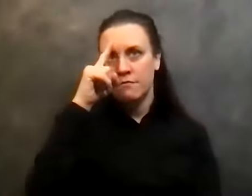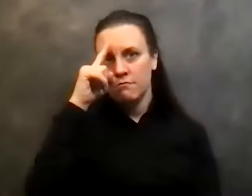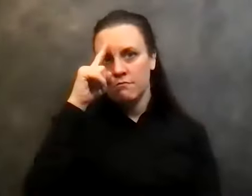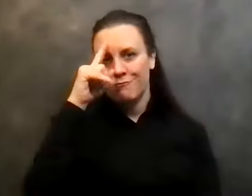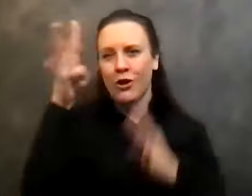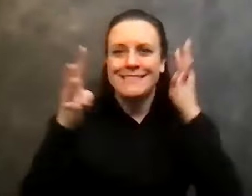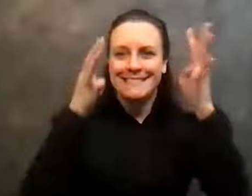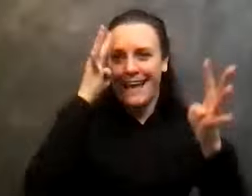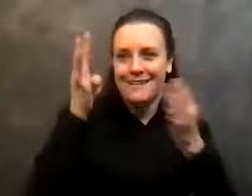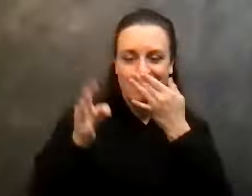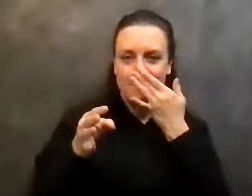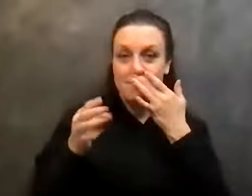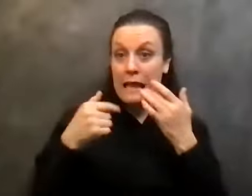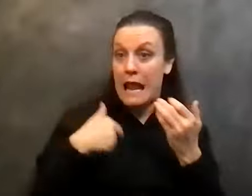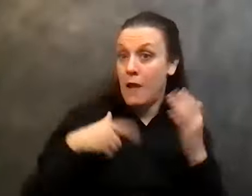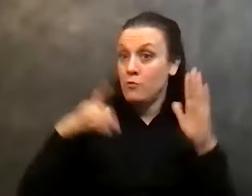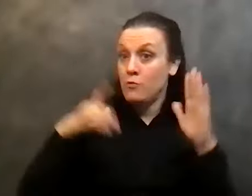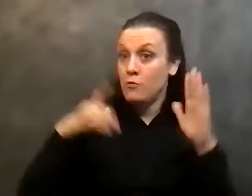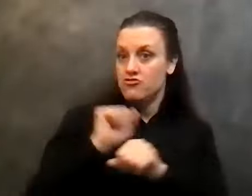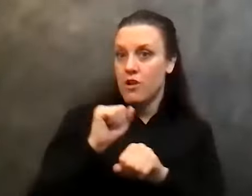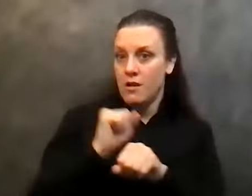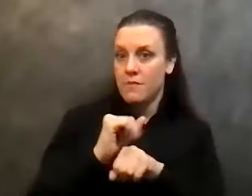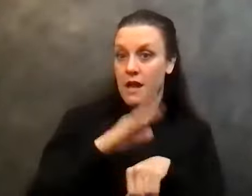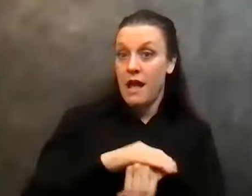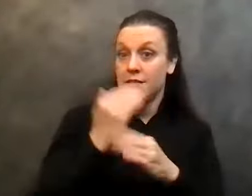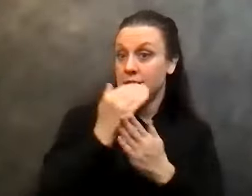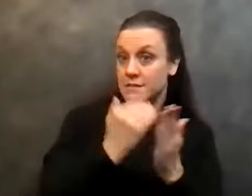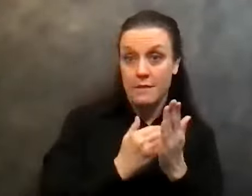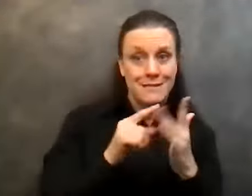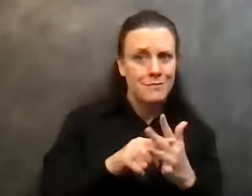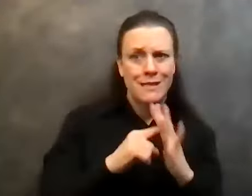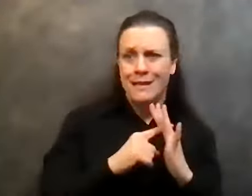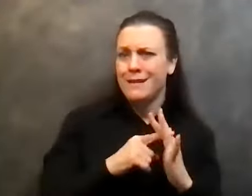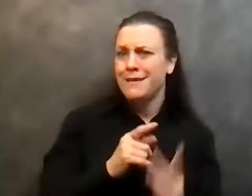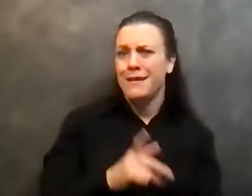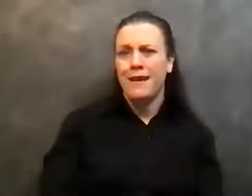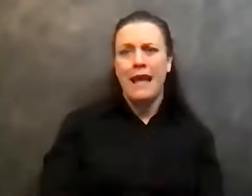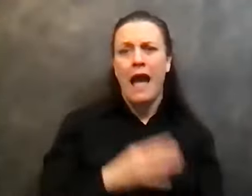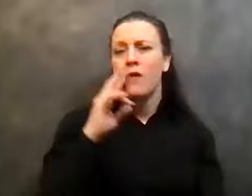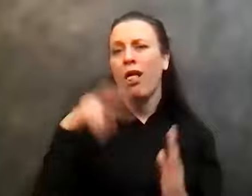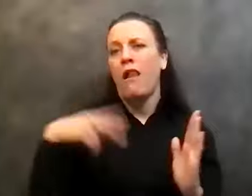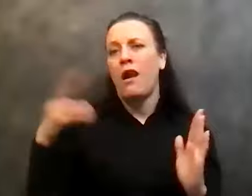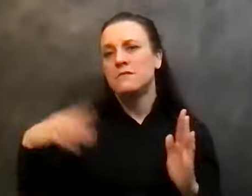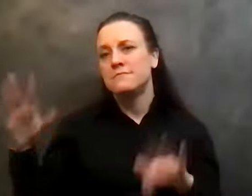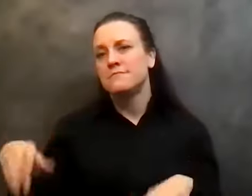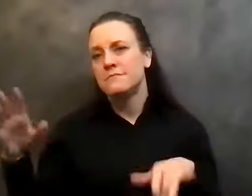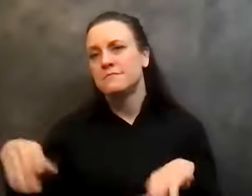to, to, say that I did a great job on the steps in the beginning. I, I was going through the book, listening to the Joe and Charlie tapes,